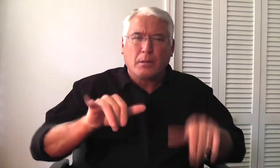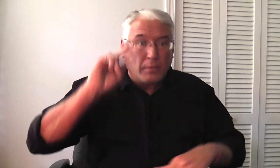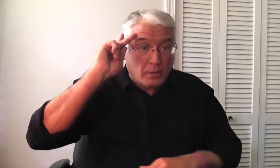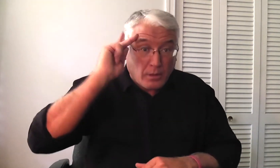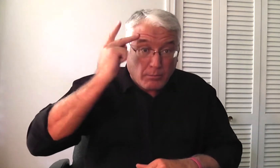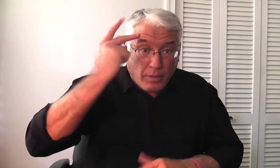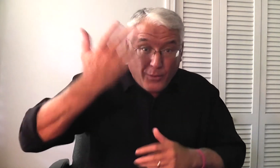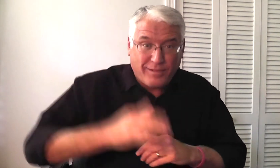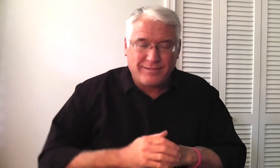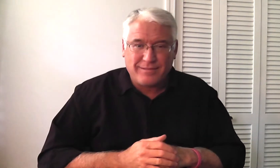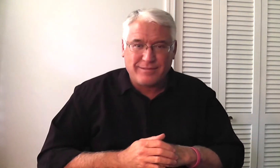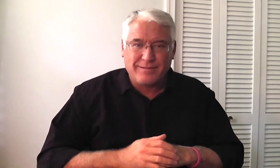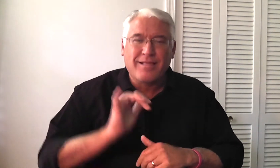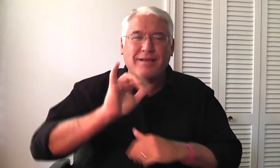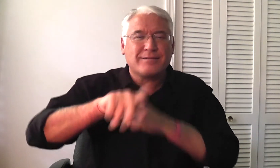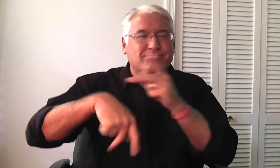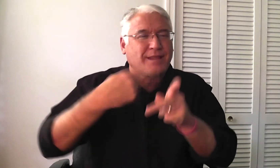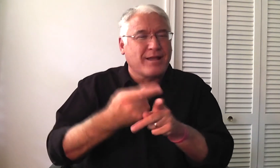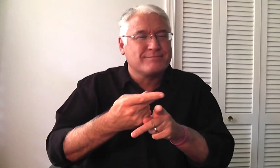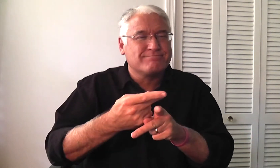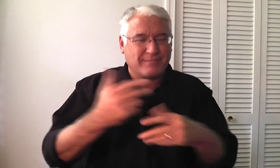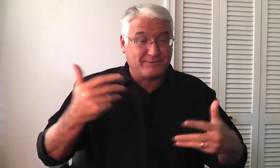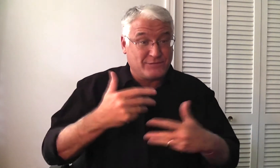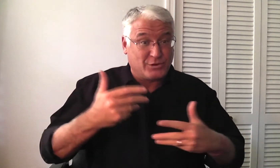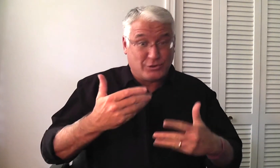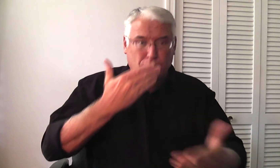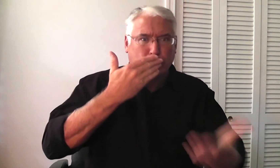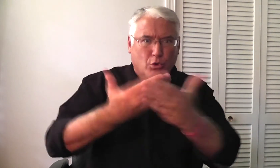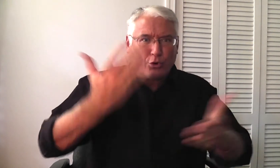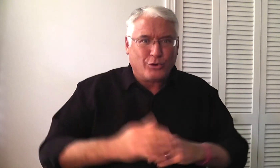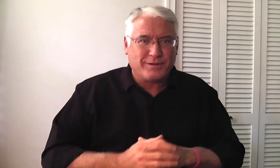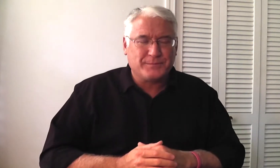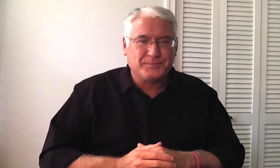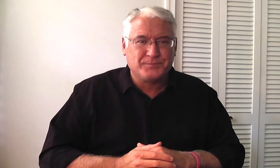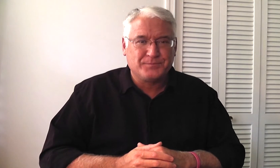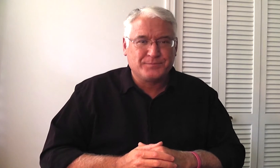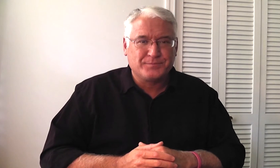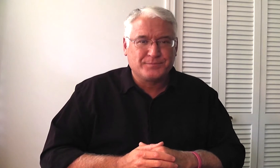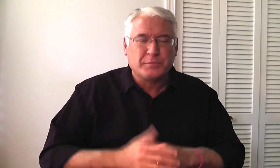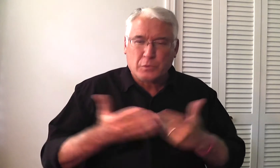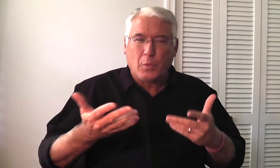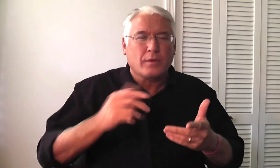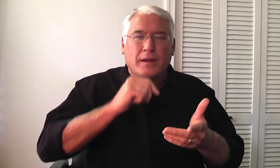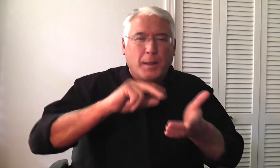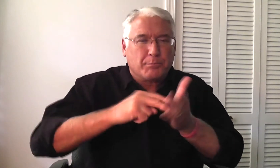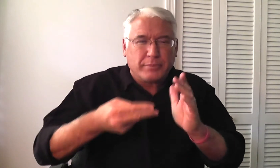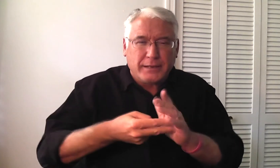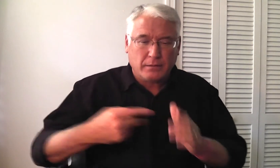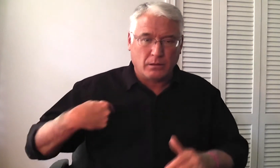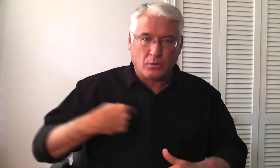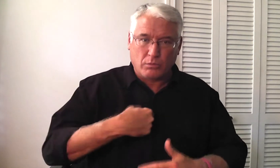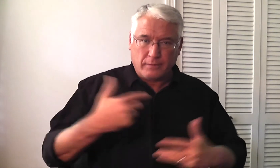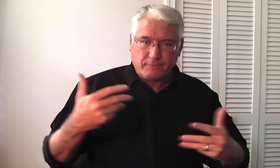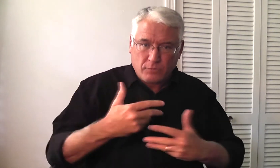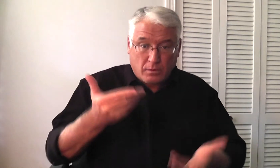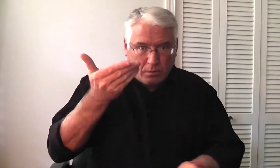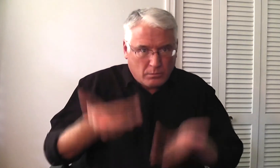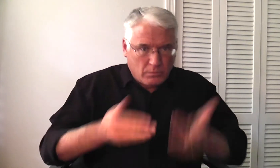inside their houses, they're paranoid. That's good. They should have that kind of fear. That does not